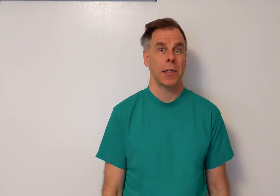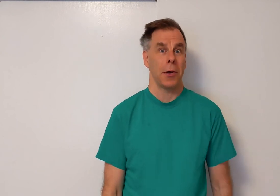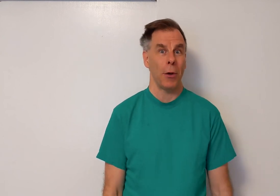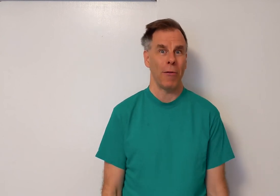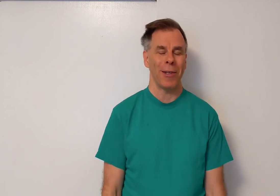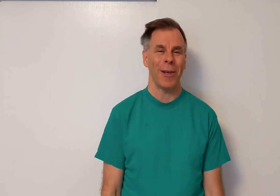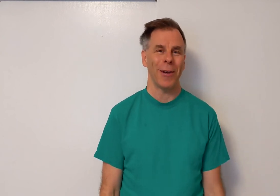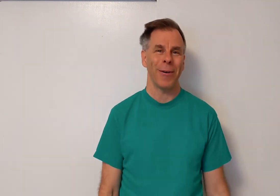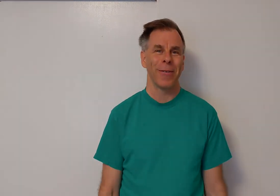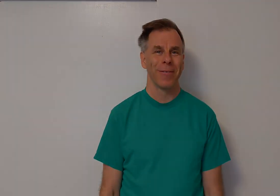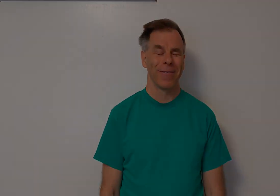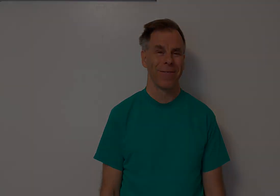song video.